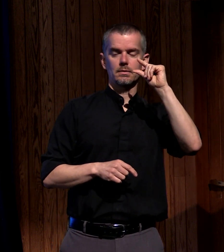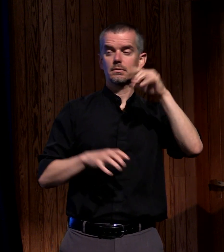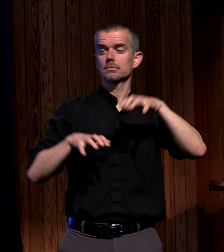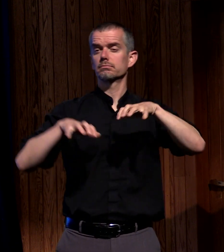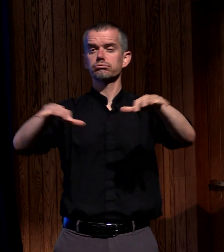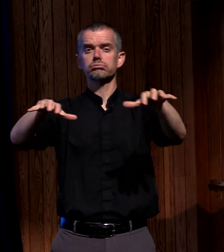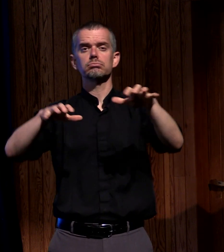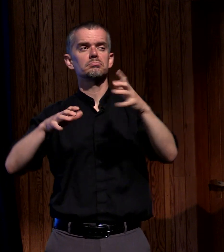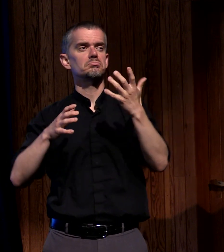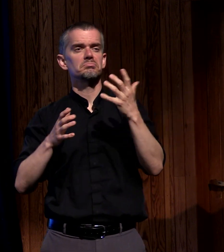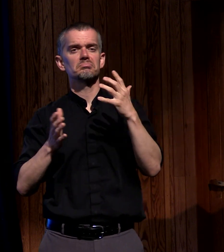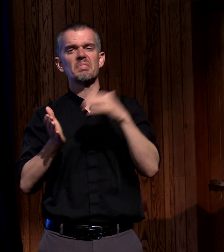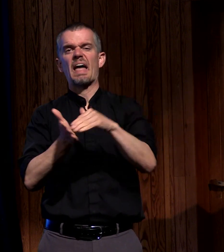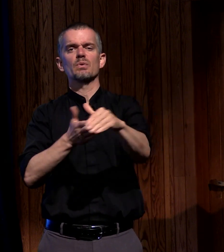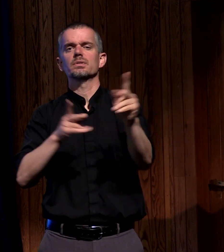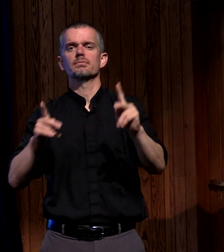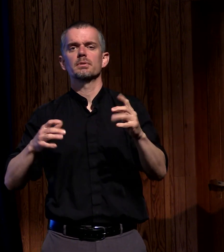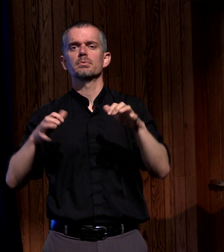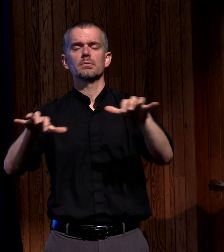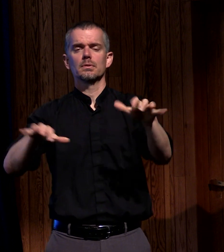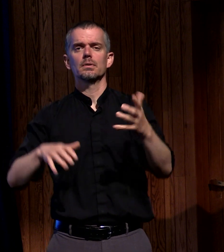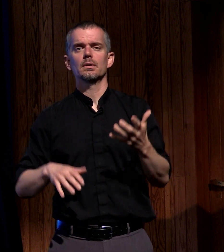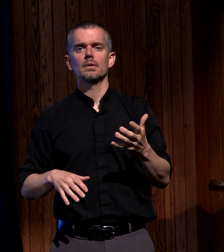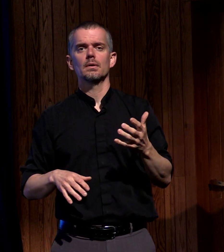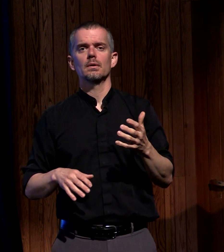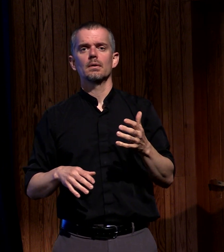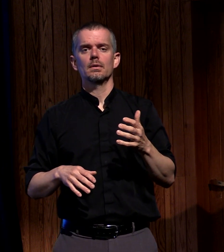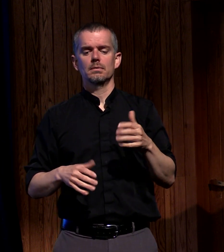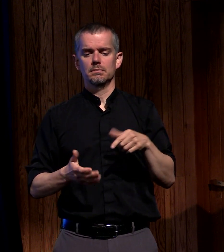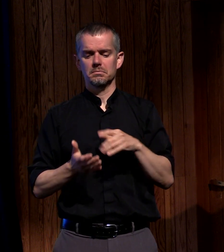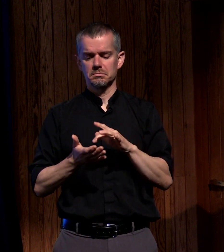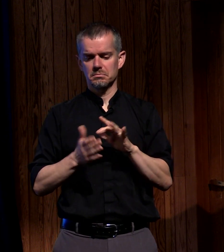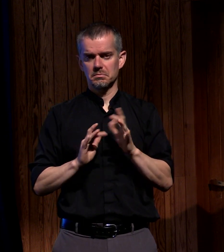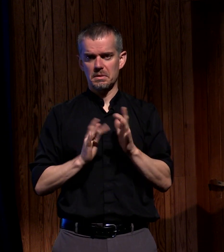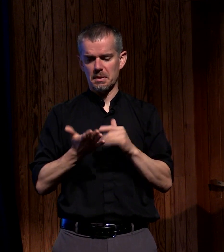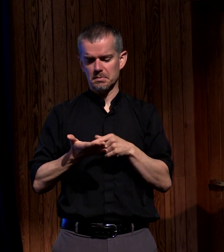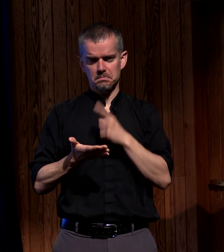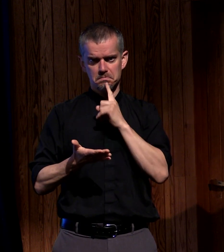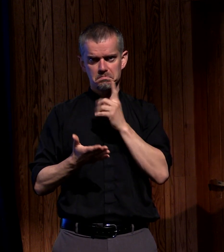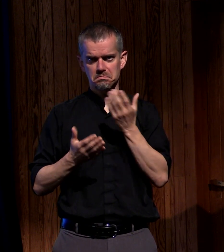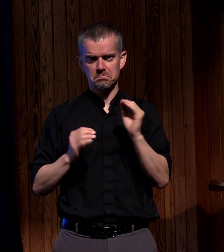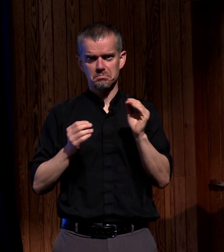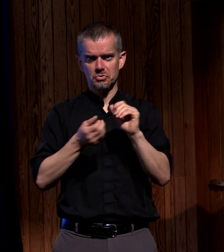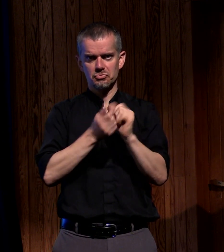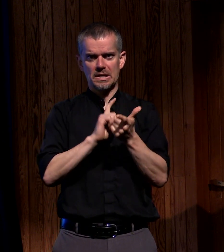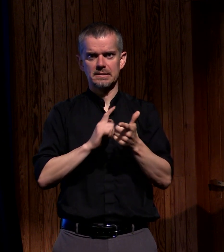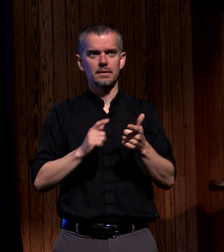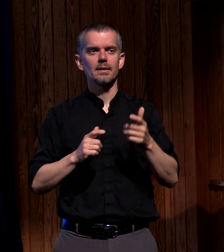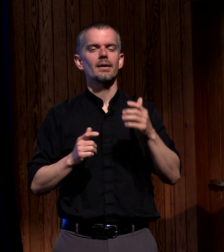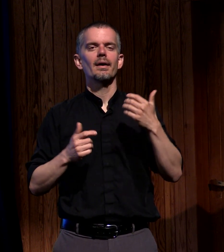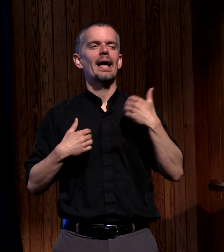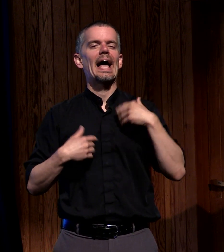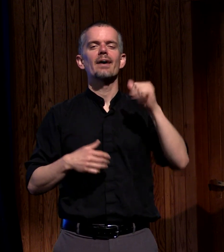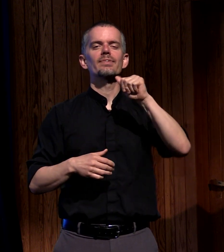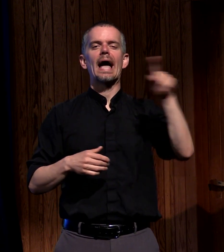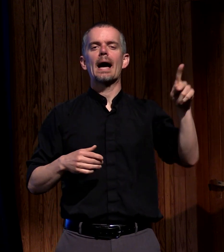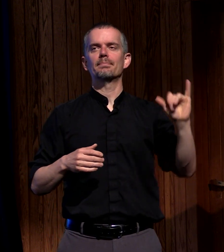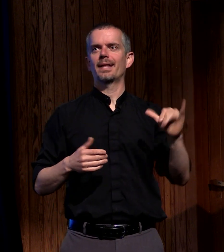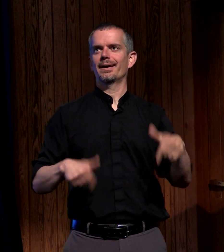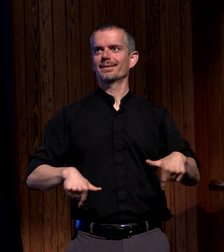of people it's not translated they don't have the interactio app that we get to have happening at this service right now